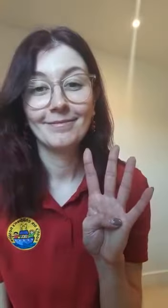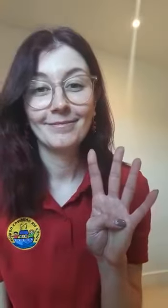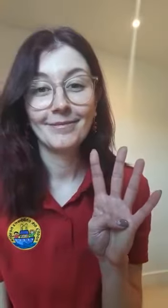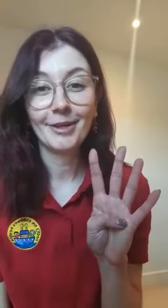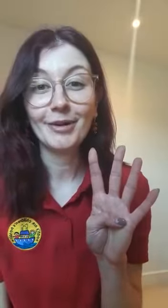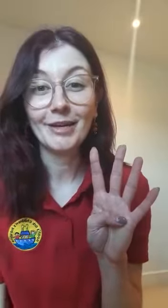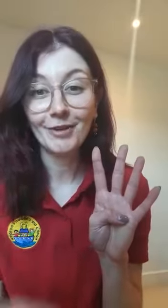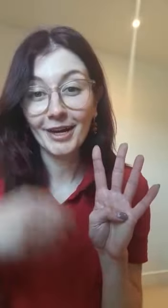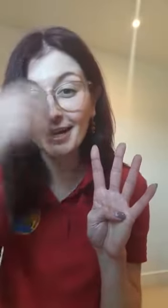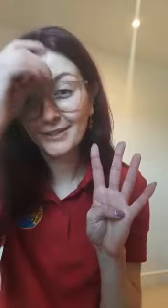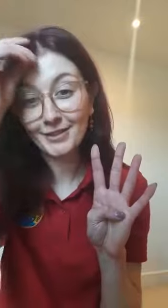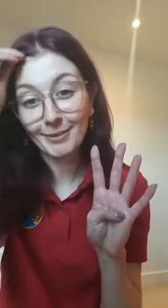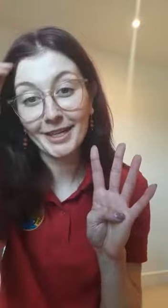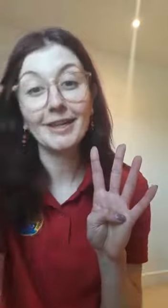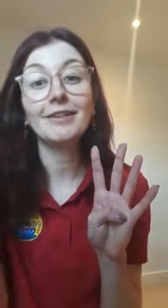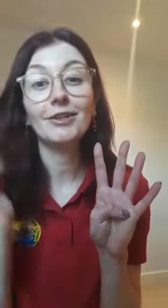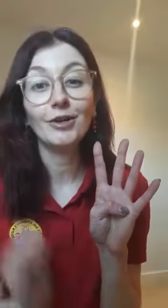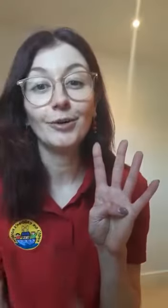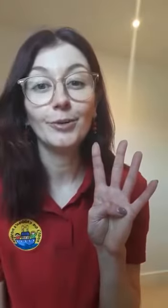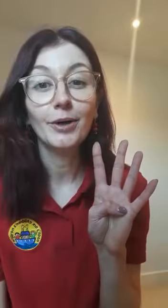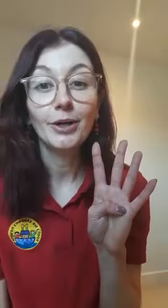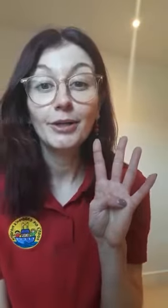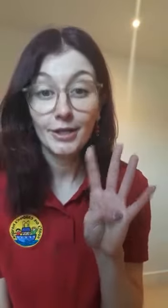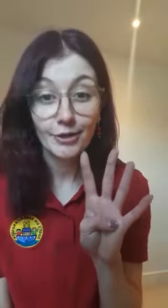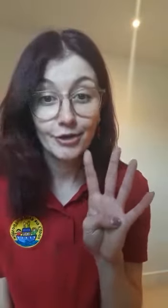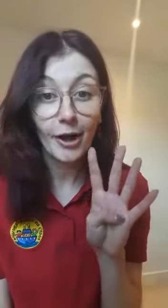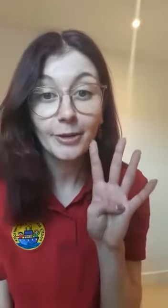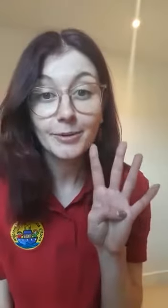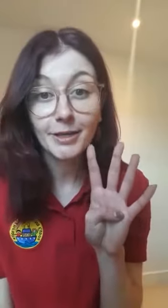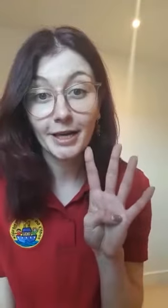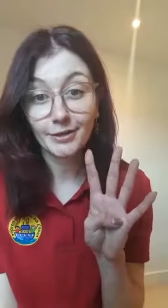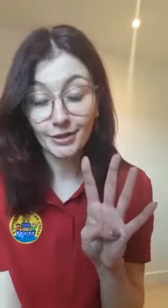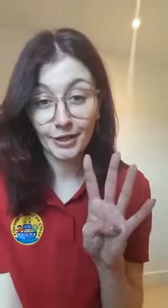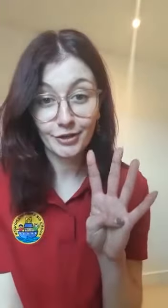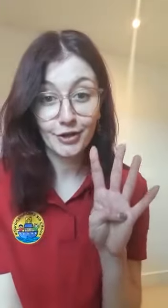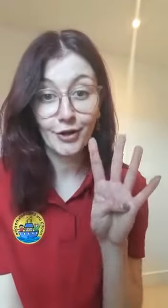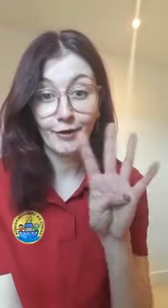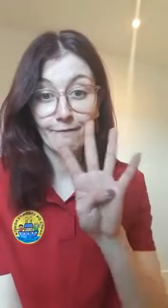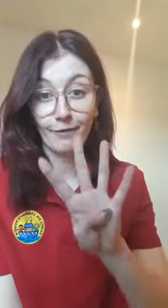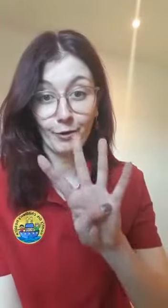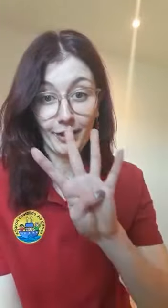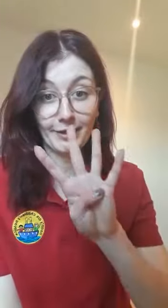So I'm going give you guys just a minute to touch or help somebody else touch four things.